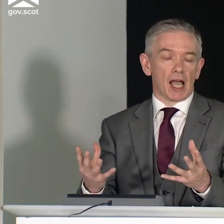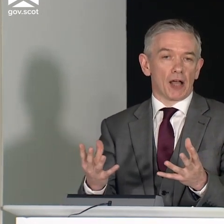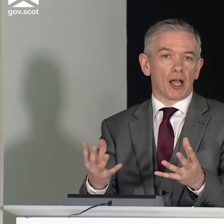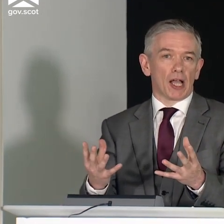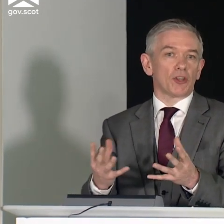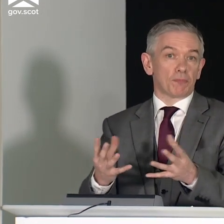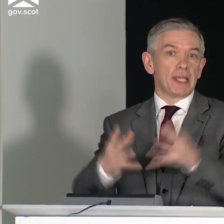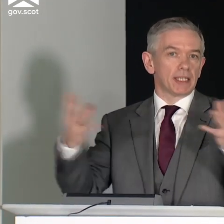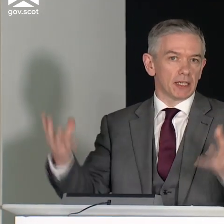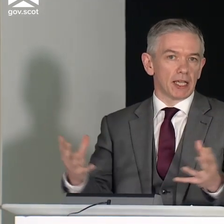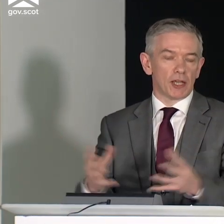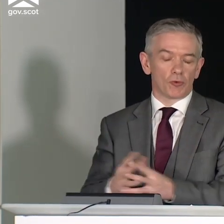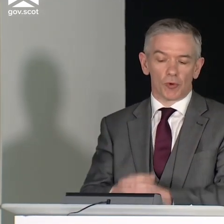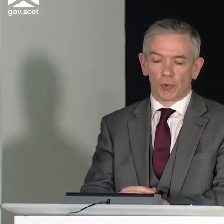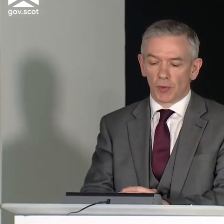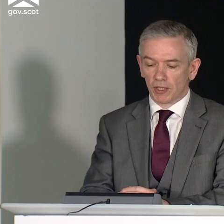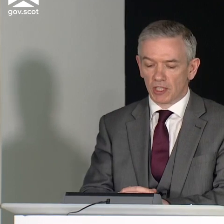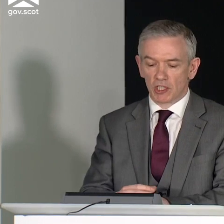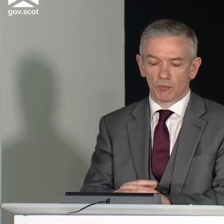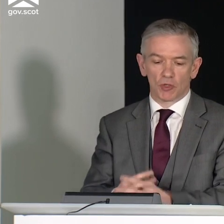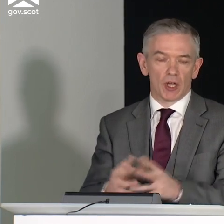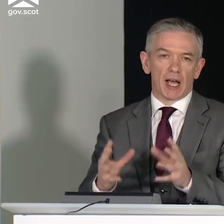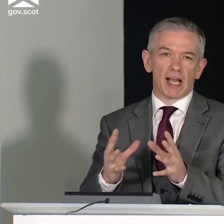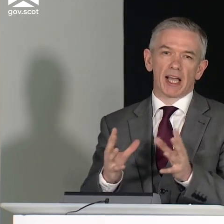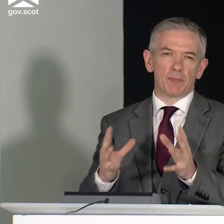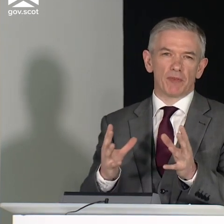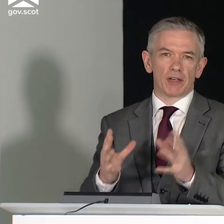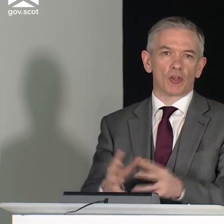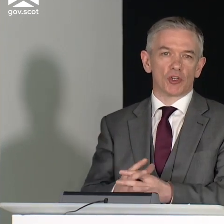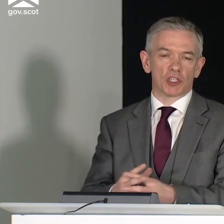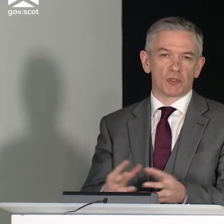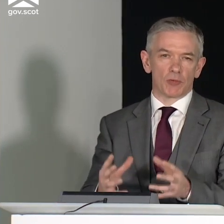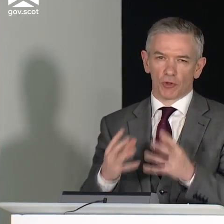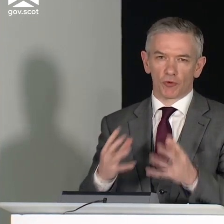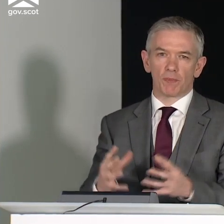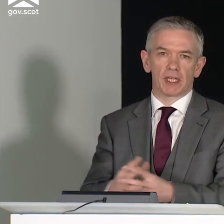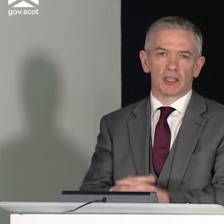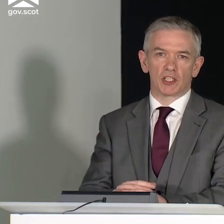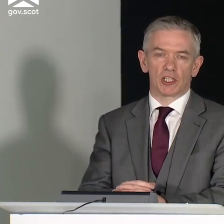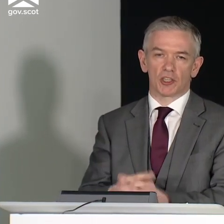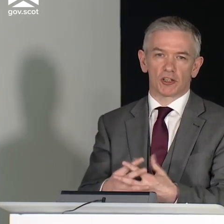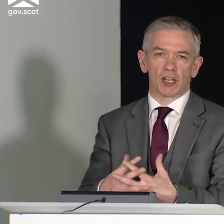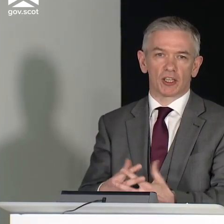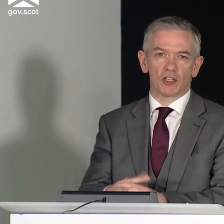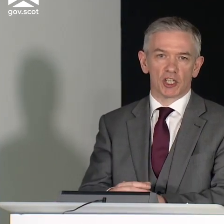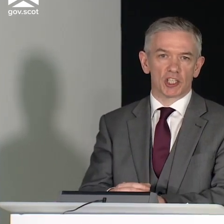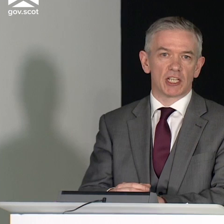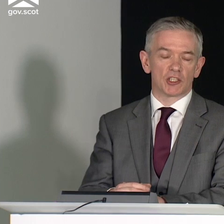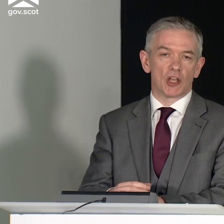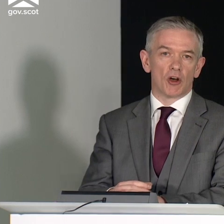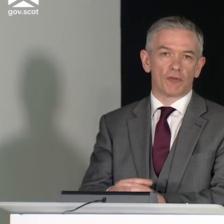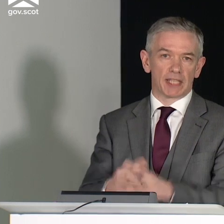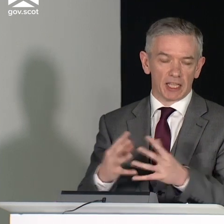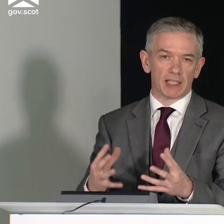another peak within the system. So I'd be very cautious about saying we're through the peak at this stage. There are encouraging